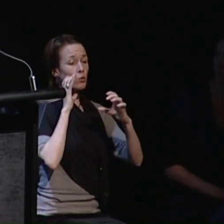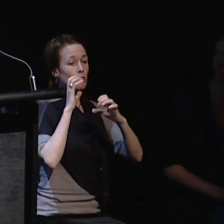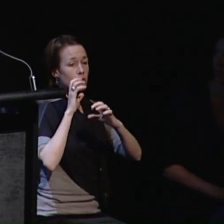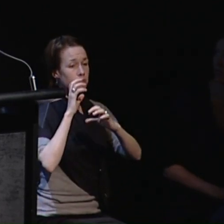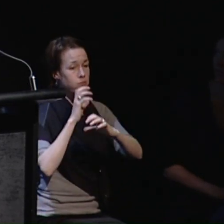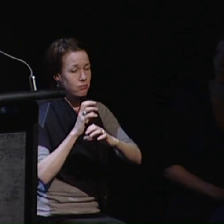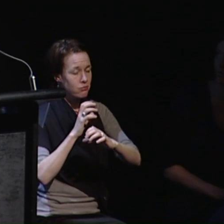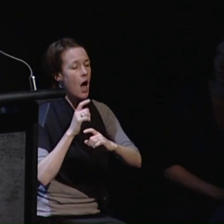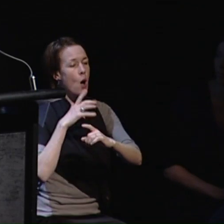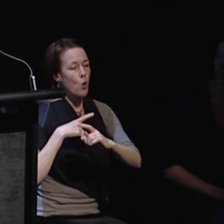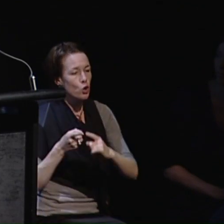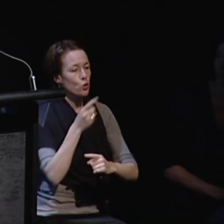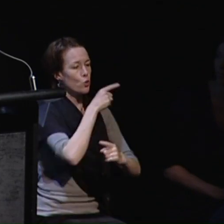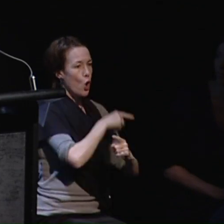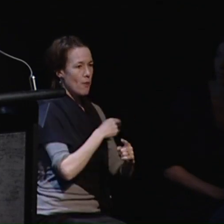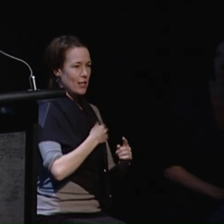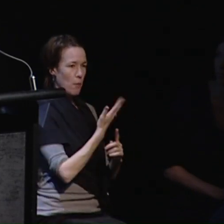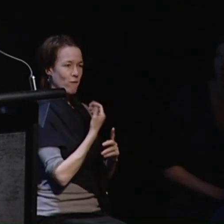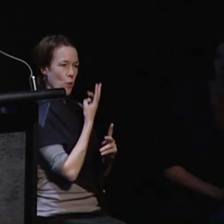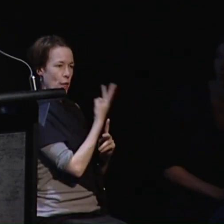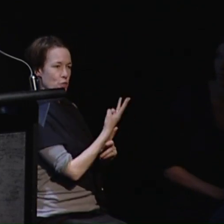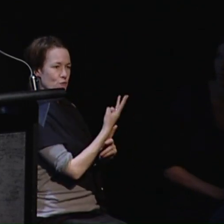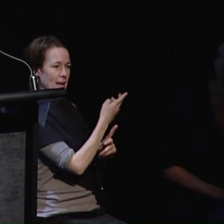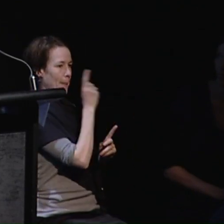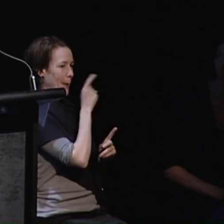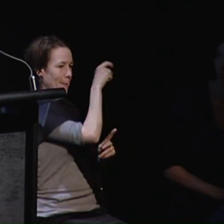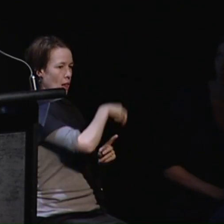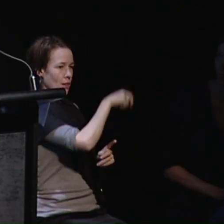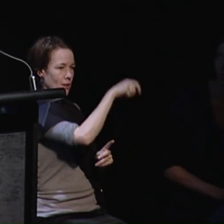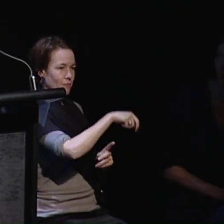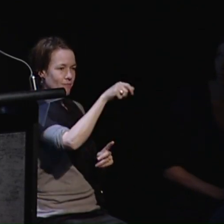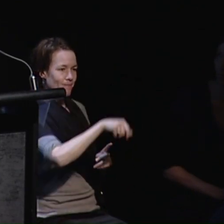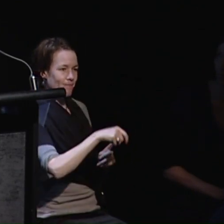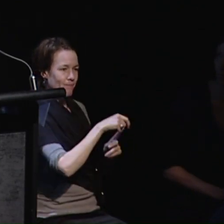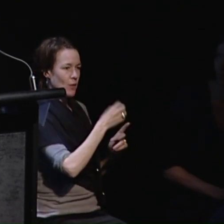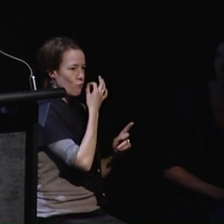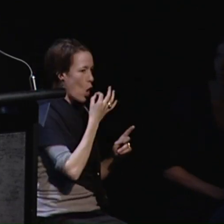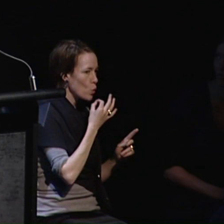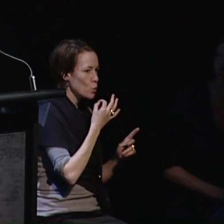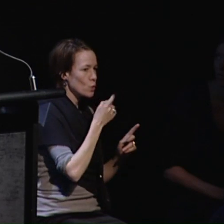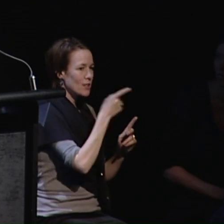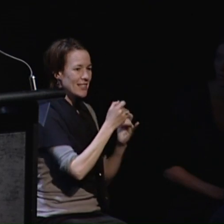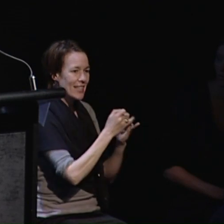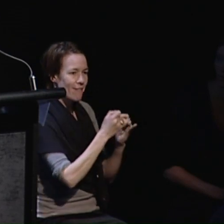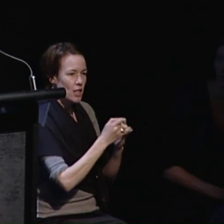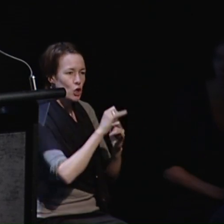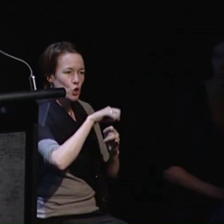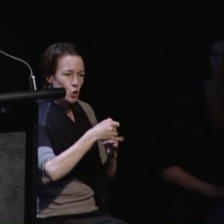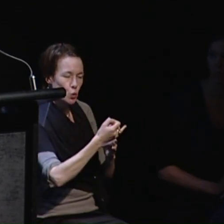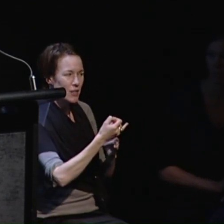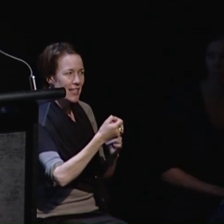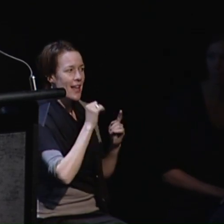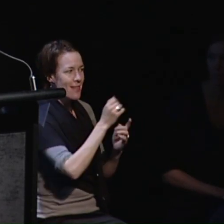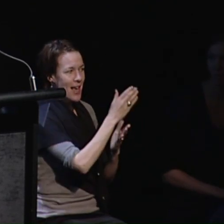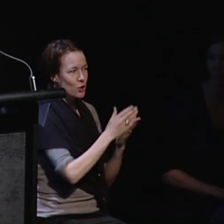whose stories opened my reflection their stories inspired me to illustrate the value of article 12 and